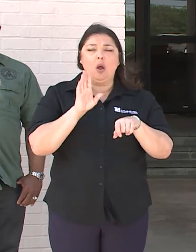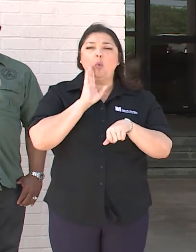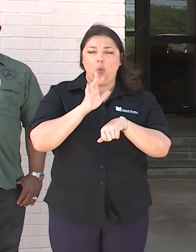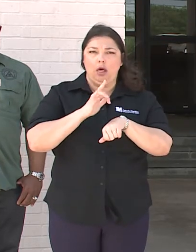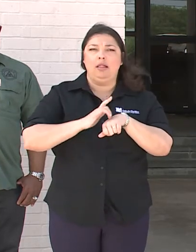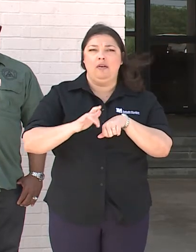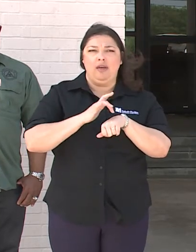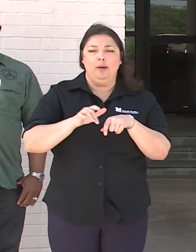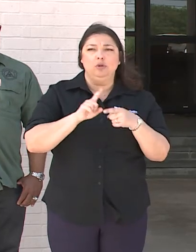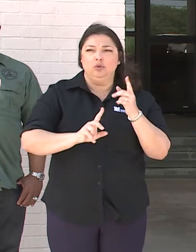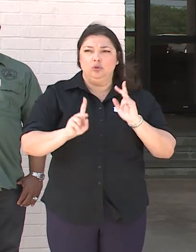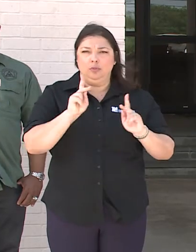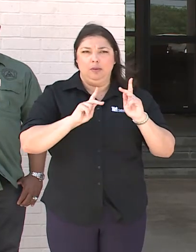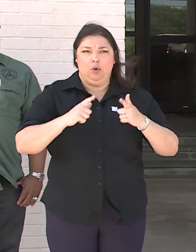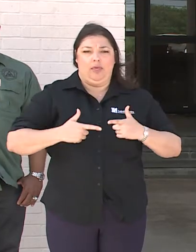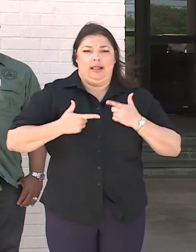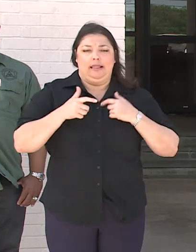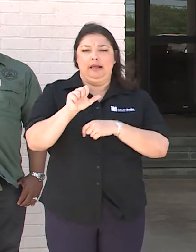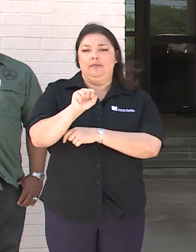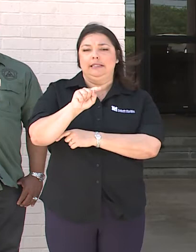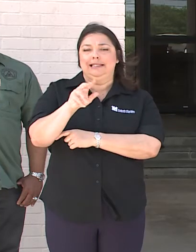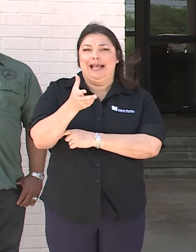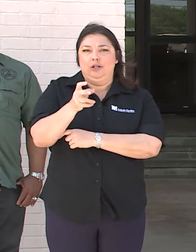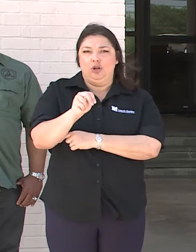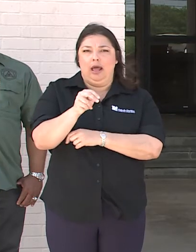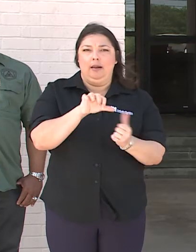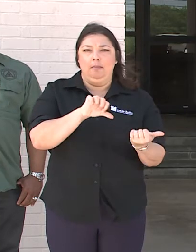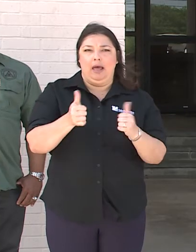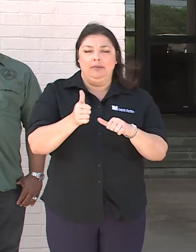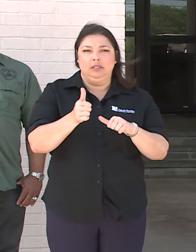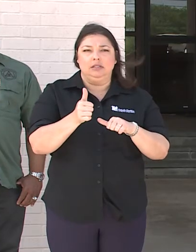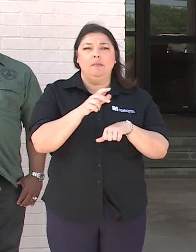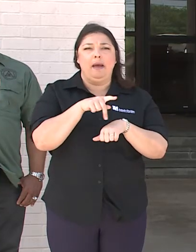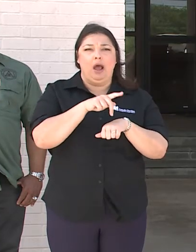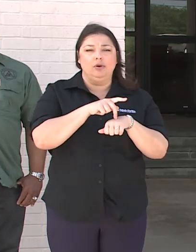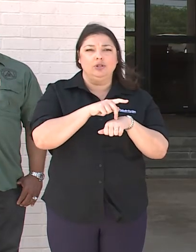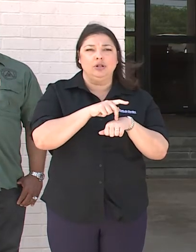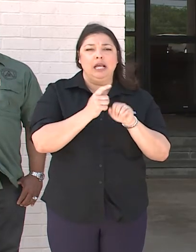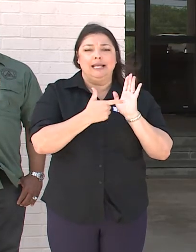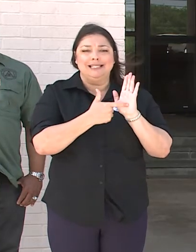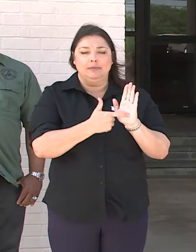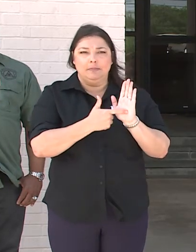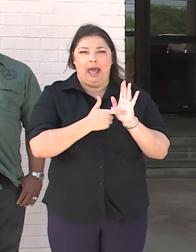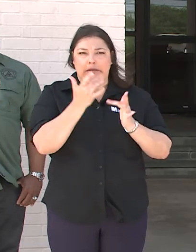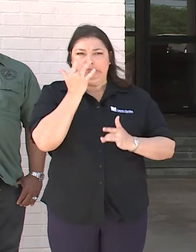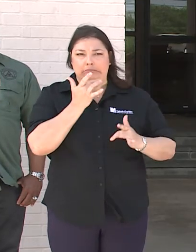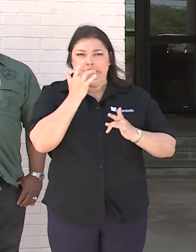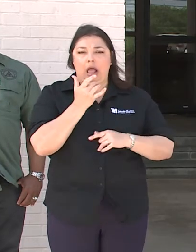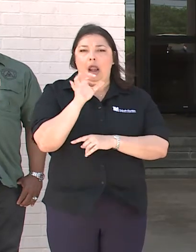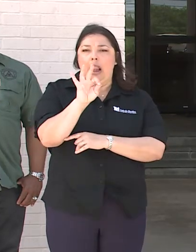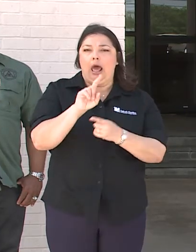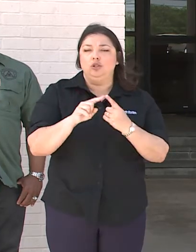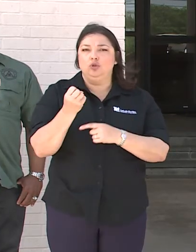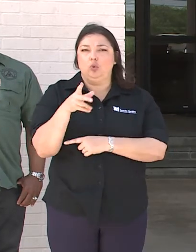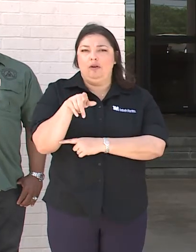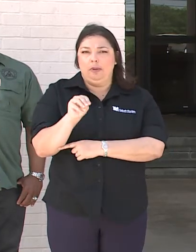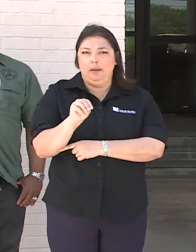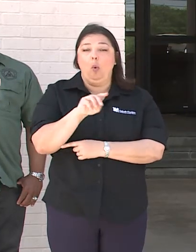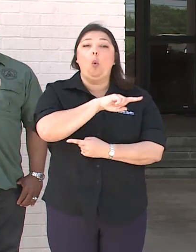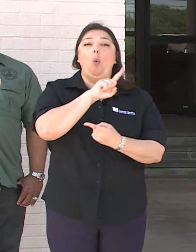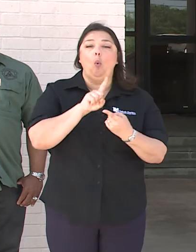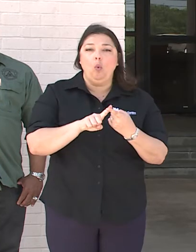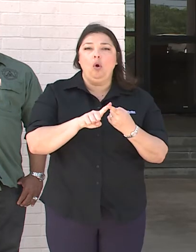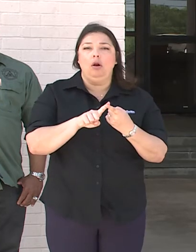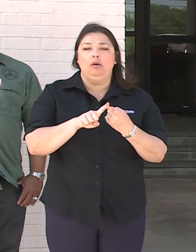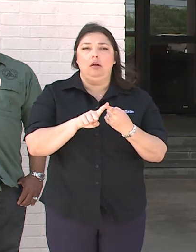available to residents of St. John the Baptist Parish who are symptomatic from 9 to 12 p.m. or until the